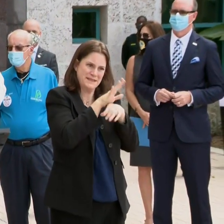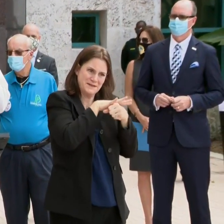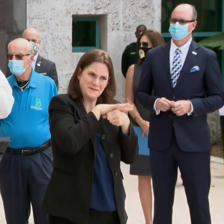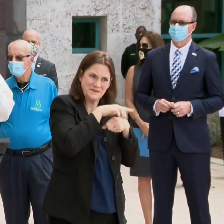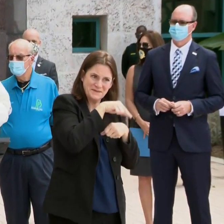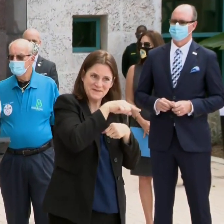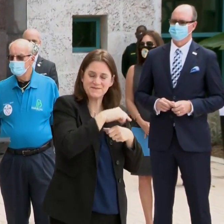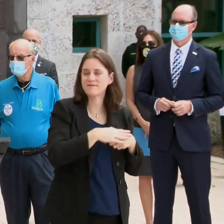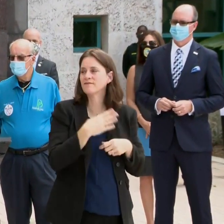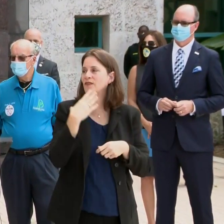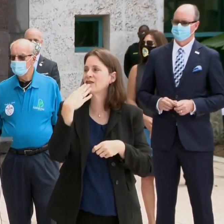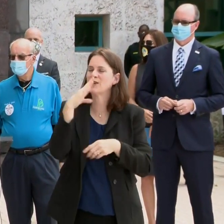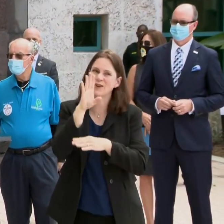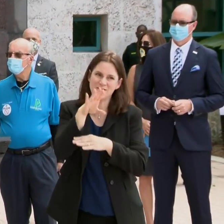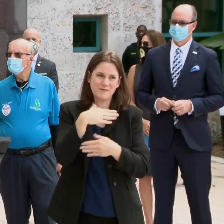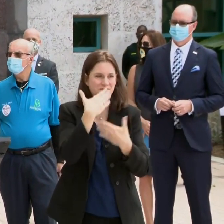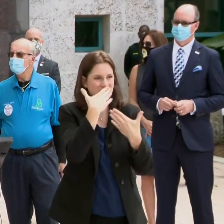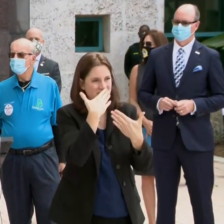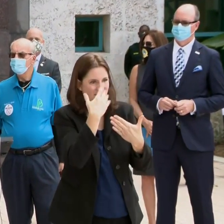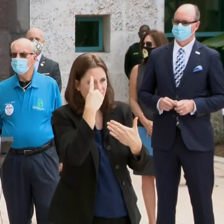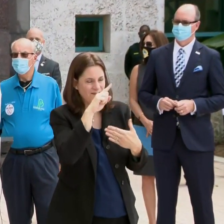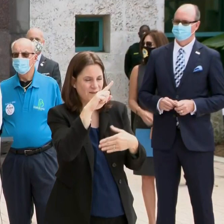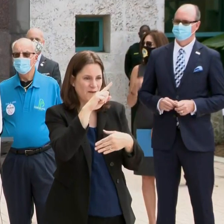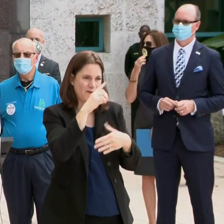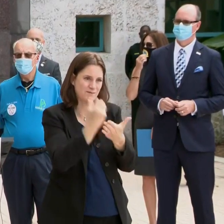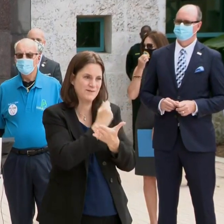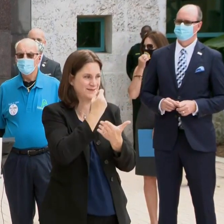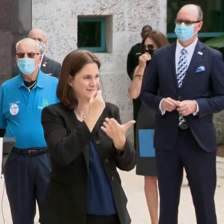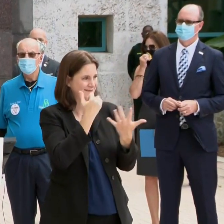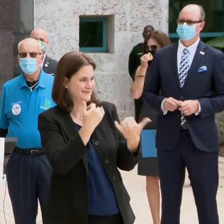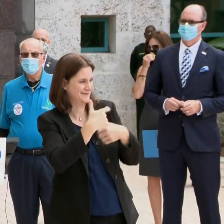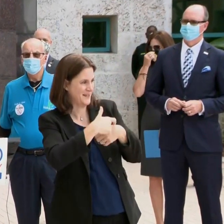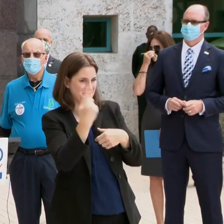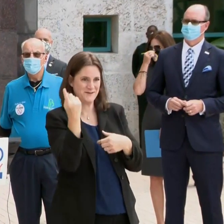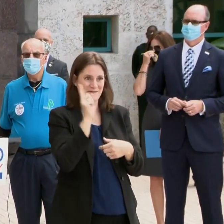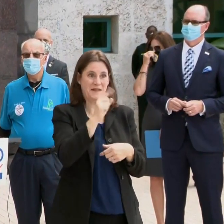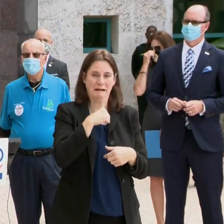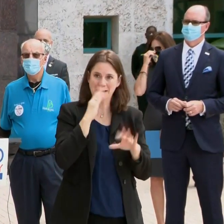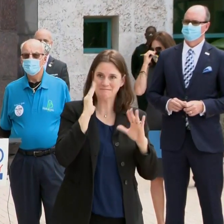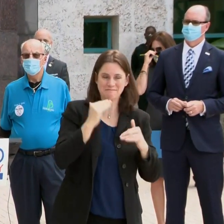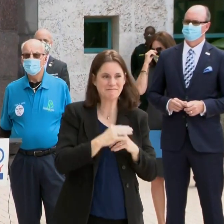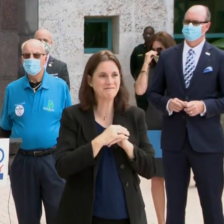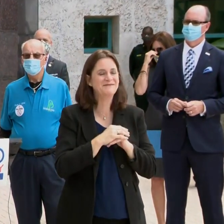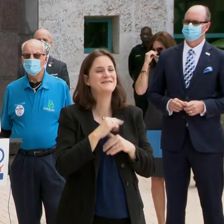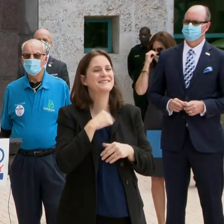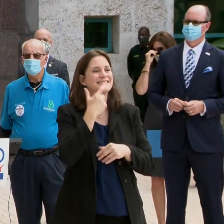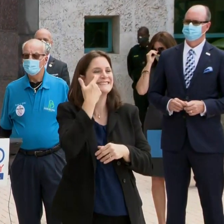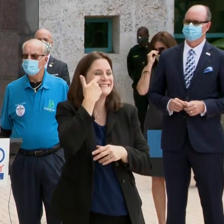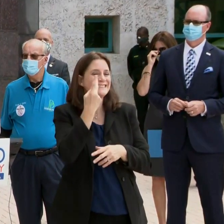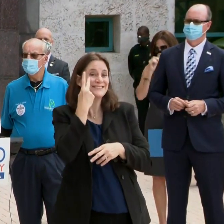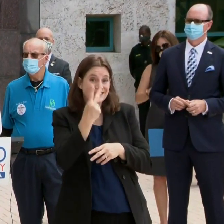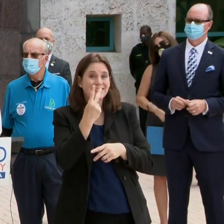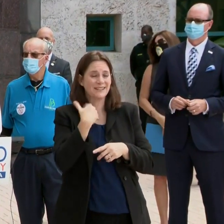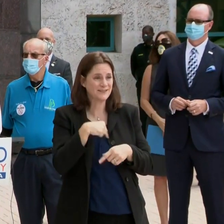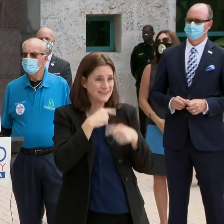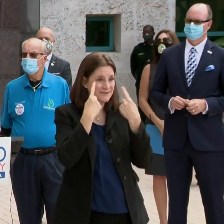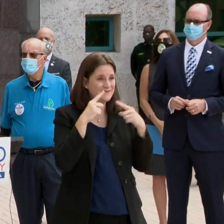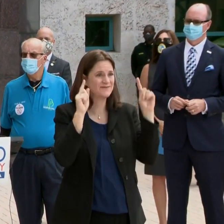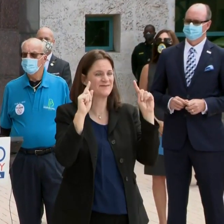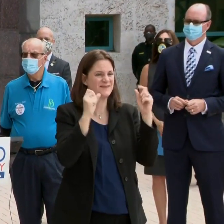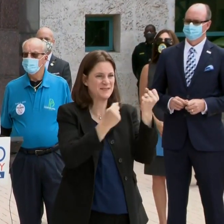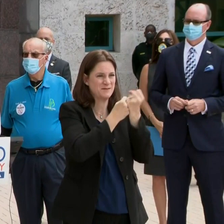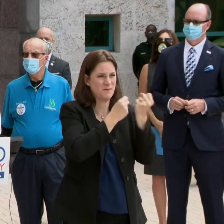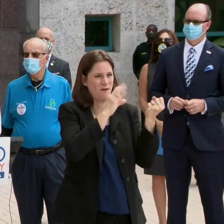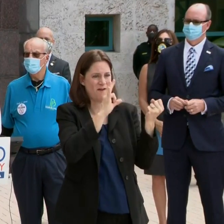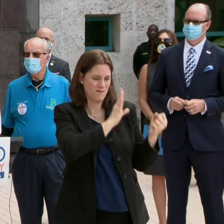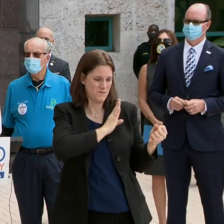Good afternoon. And again, thank you for the opportunity, Mr. Mayor. It was unexpected. Many of you saw recently we announced the Supporter of Broward